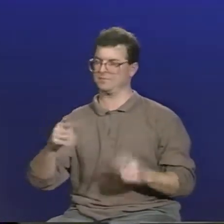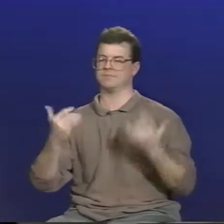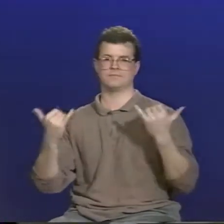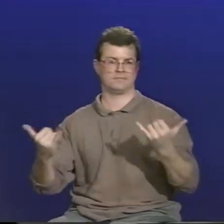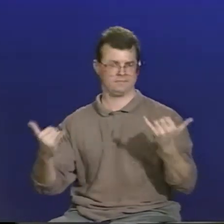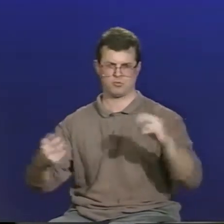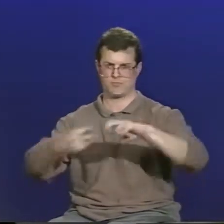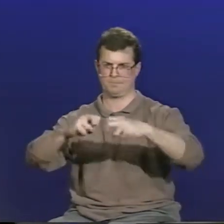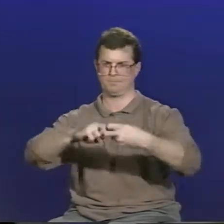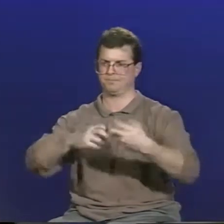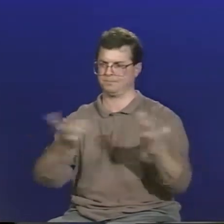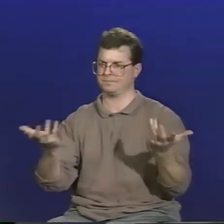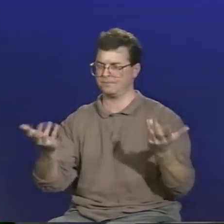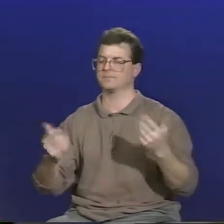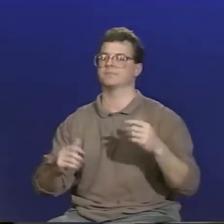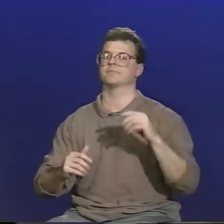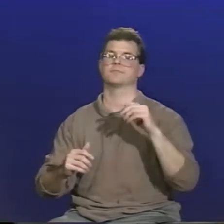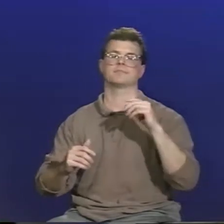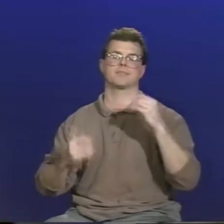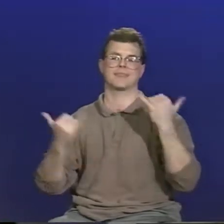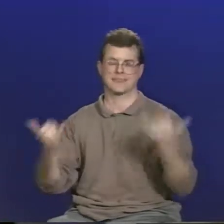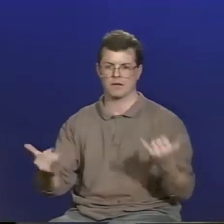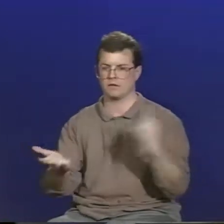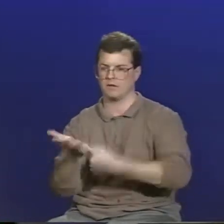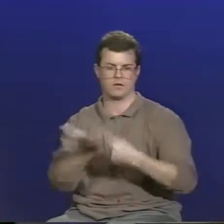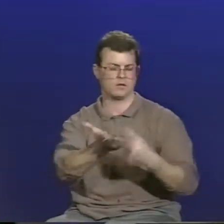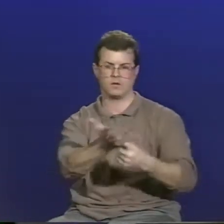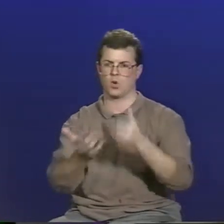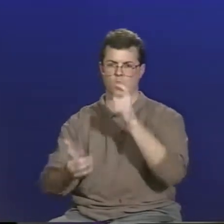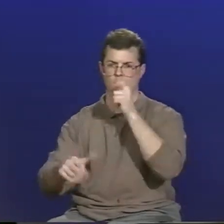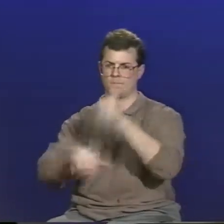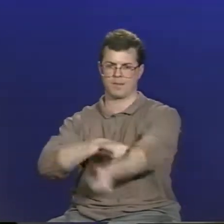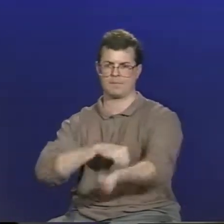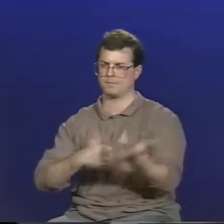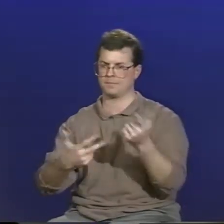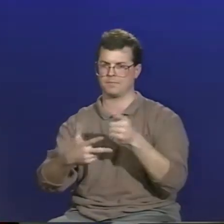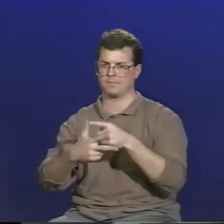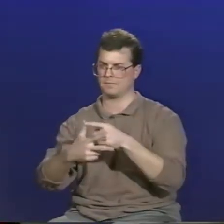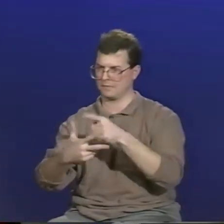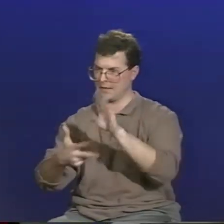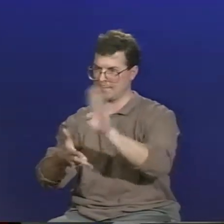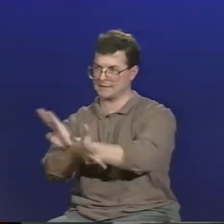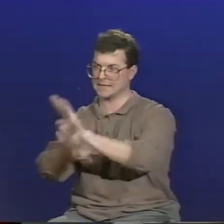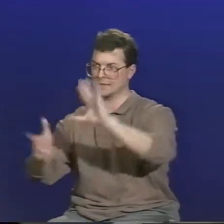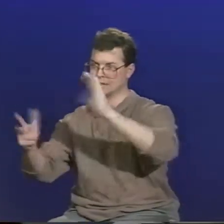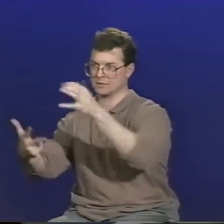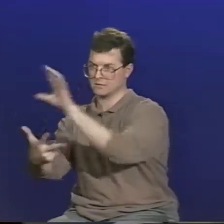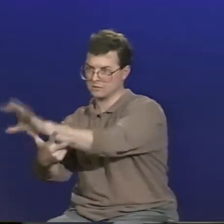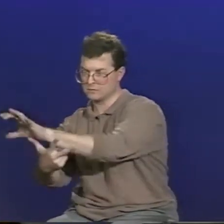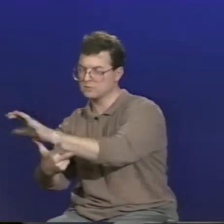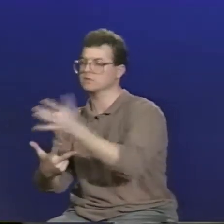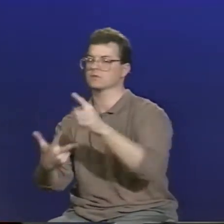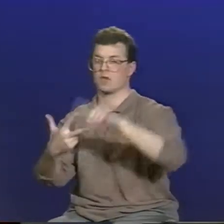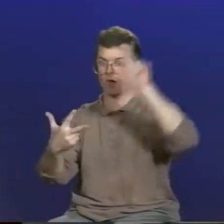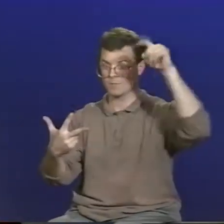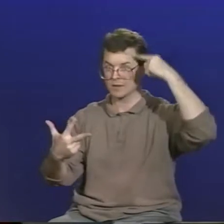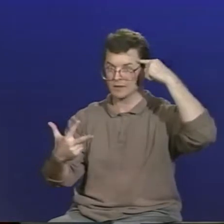literate culture while we here in the United States are not. There's been a lot of debate on who's to blame, the business